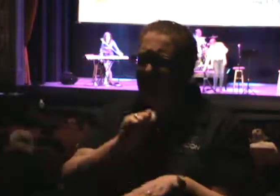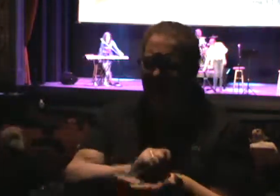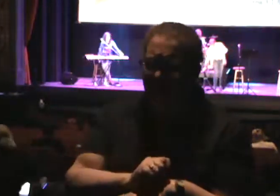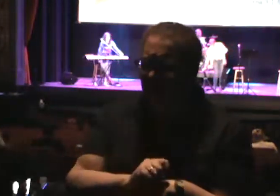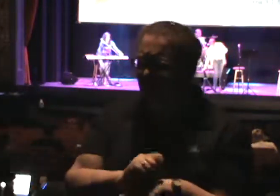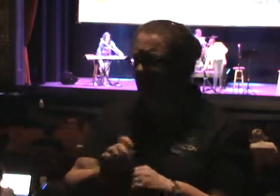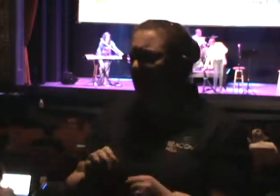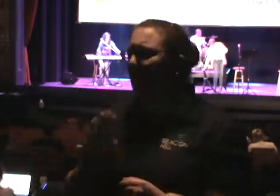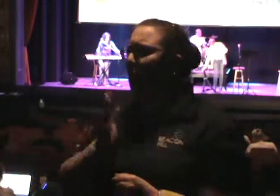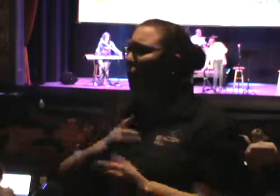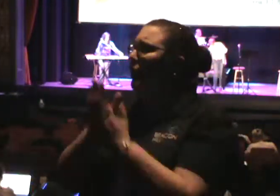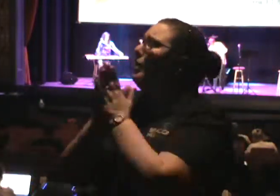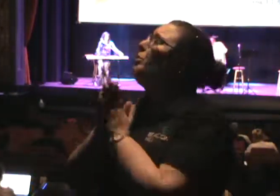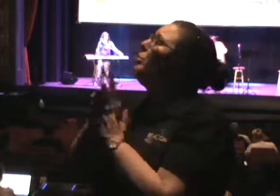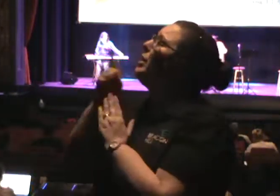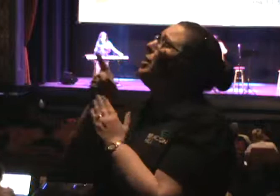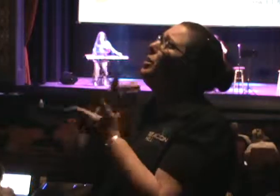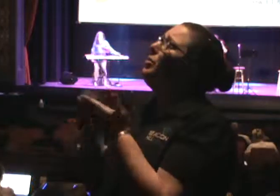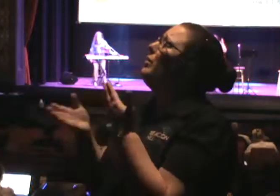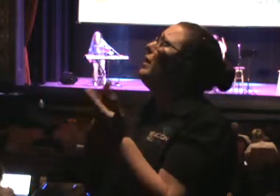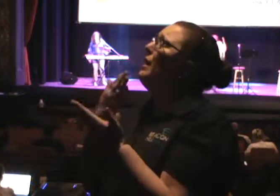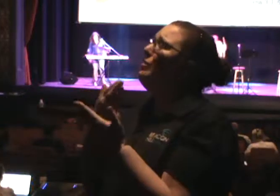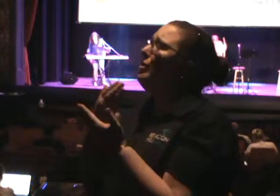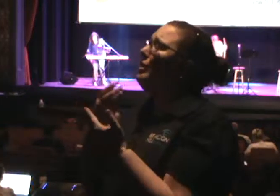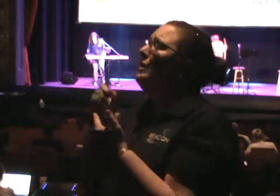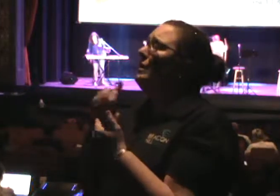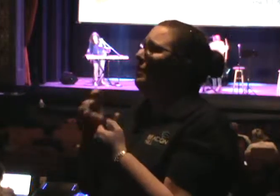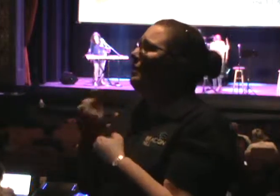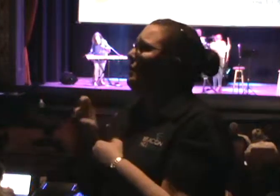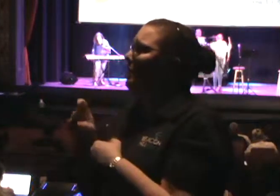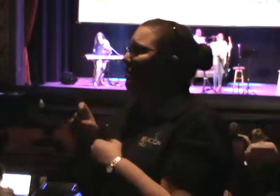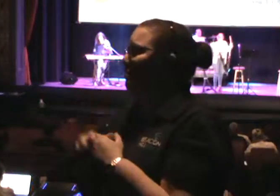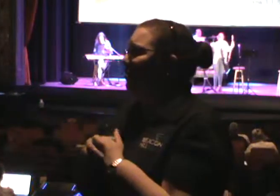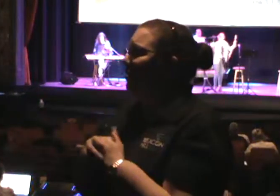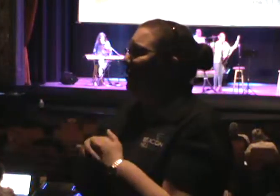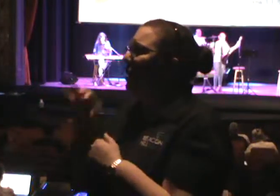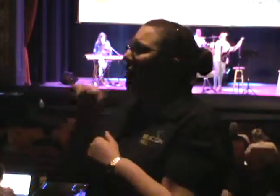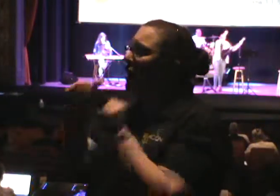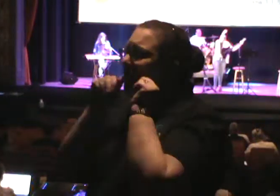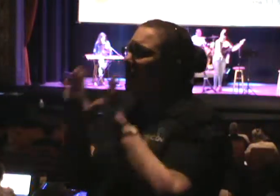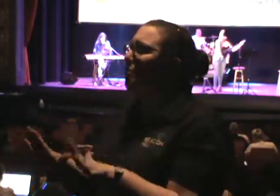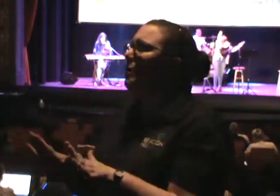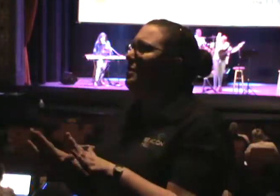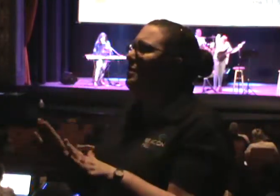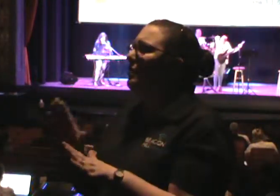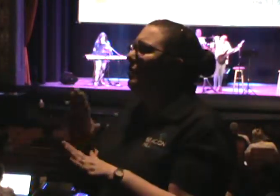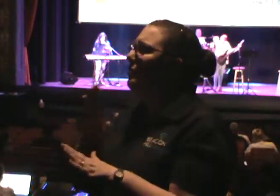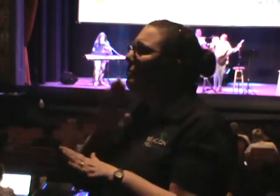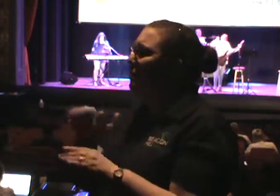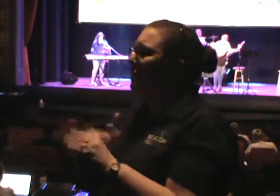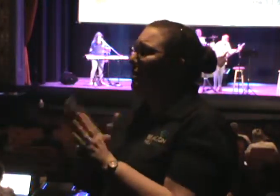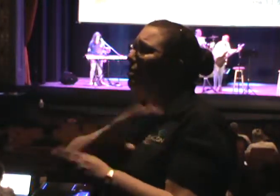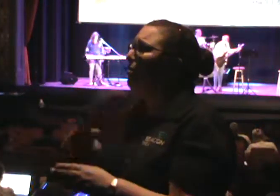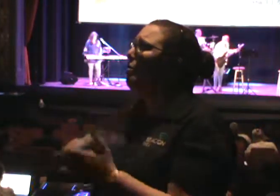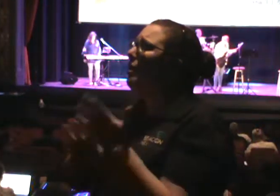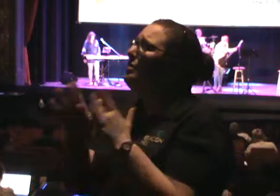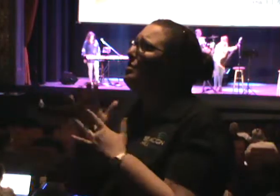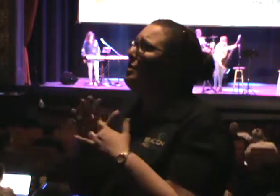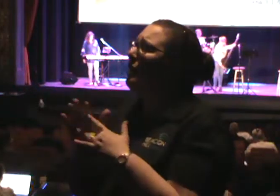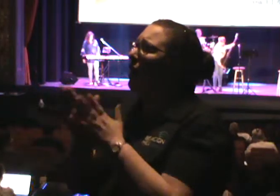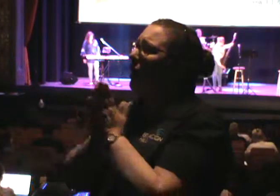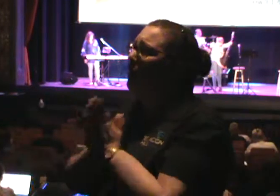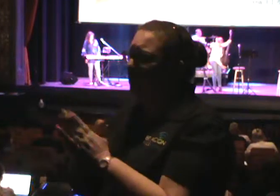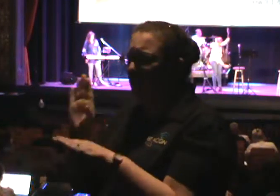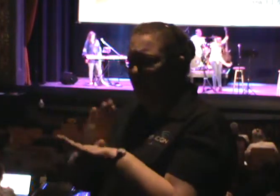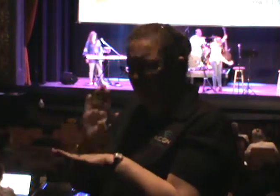to a confession. We can pray to you anytime, anywhere. That's the blessings of being in Christ Jesus. so Lord, I pray that this